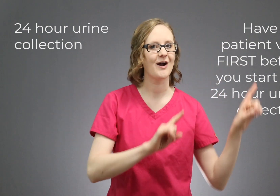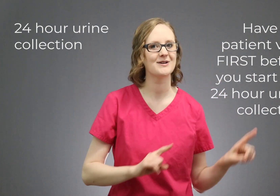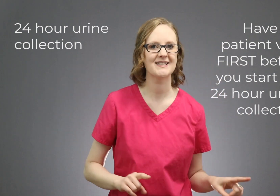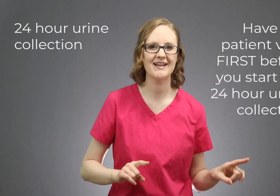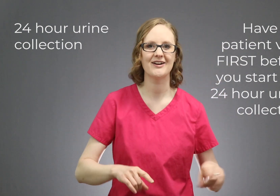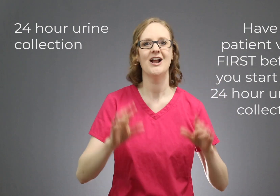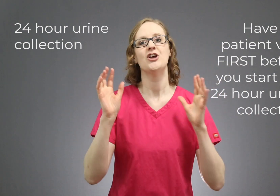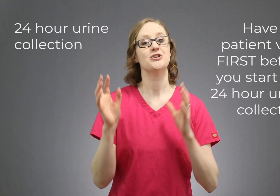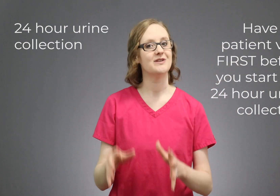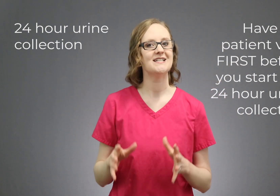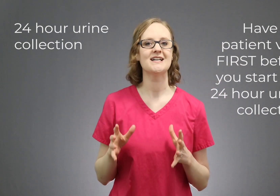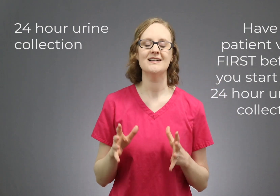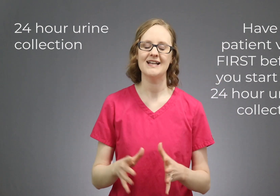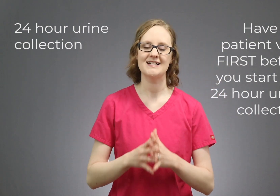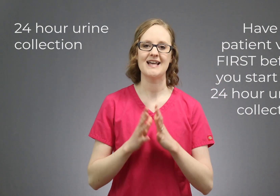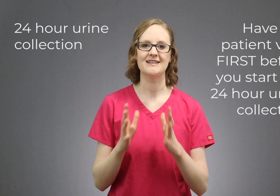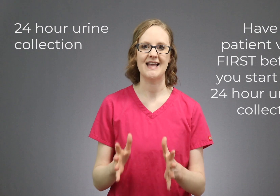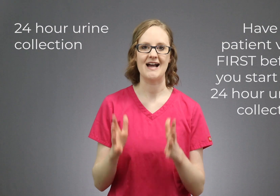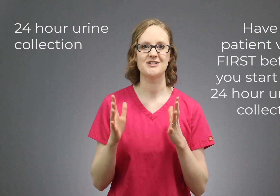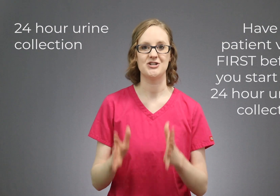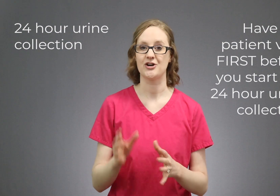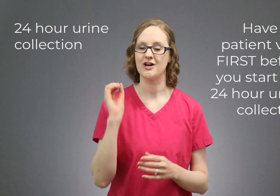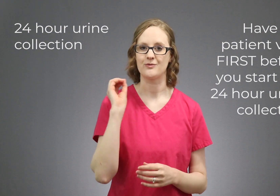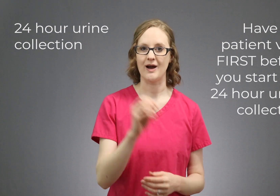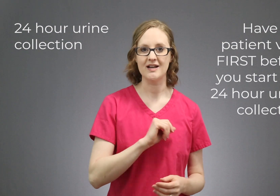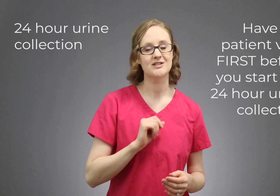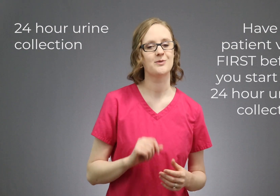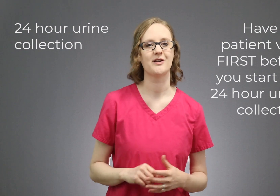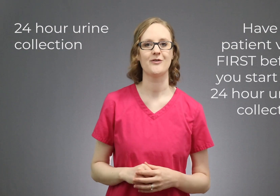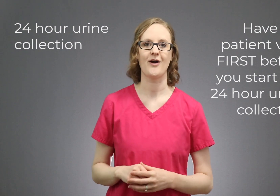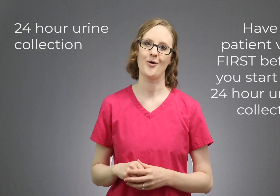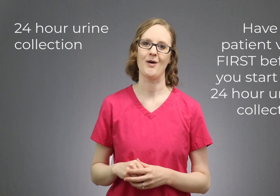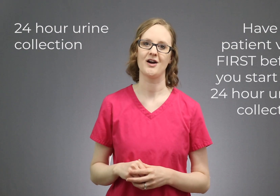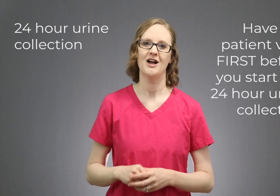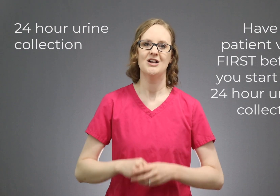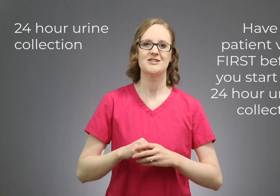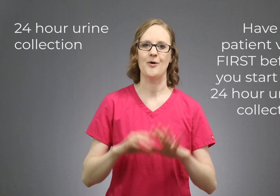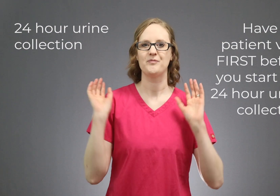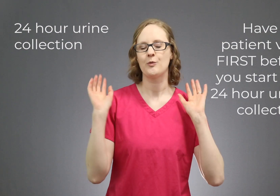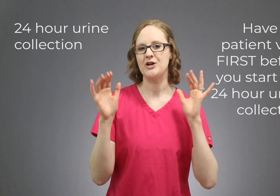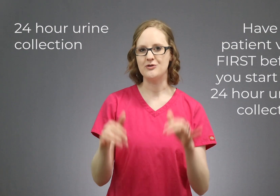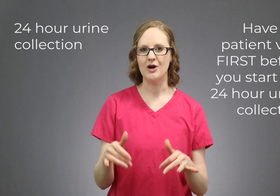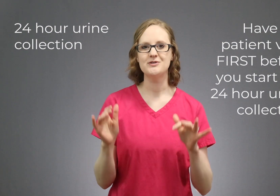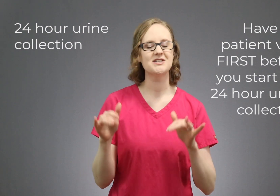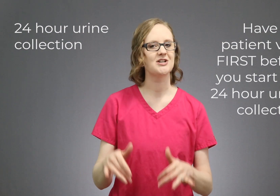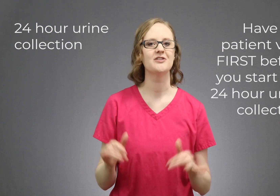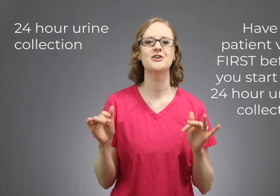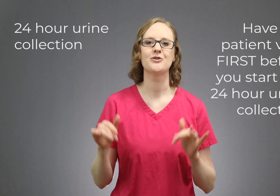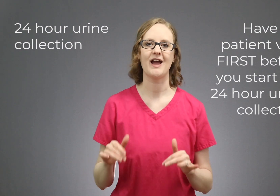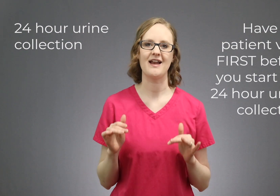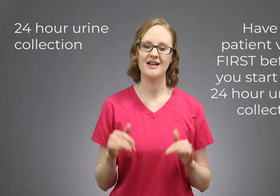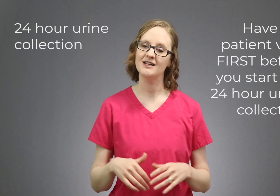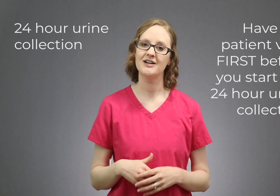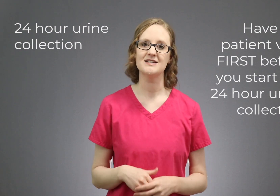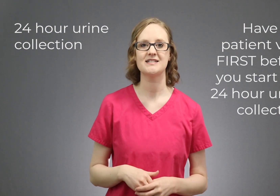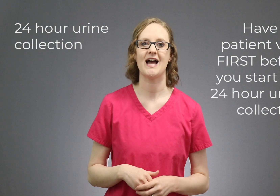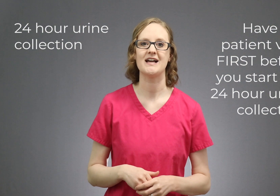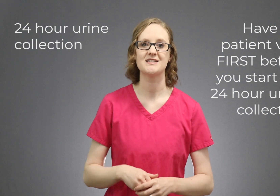hours later, you need to collect that last urine right at the 24 hour mark. So when you go to start the creatinine clearance test